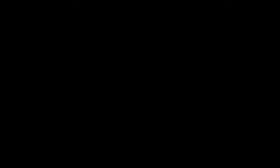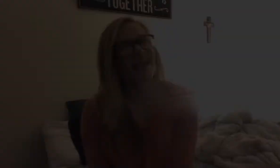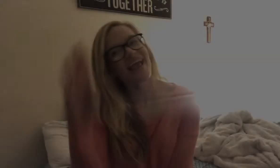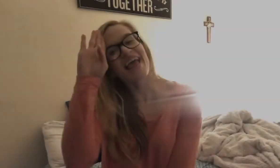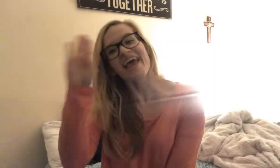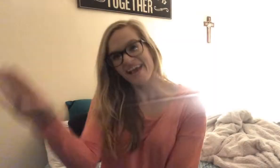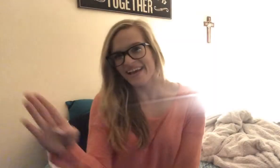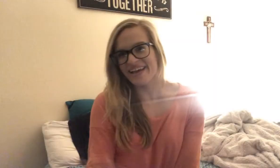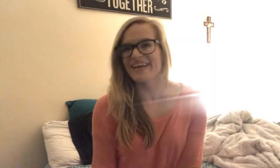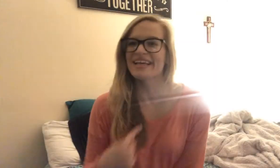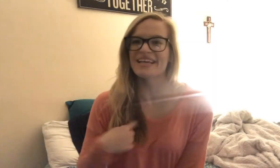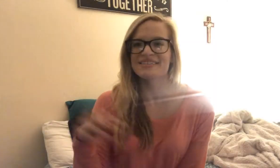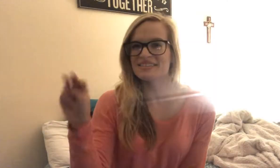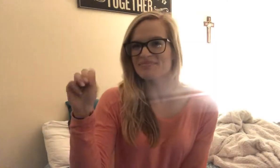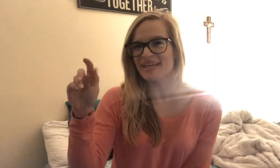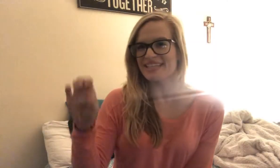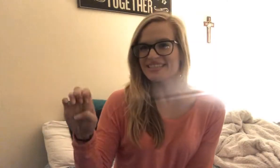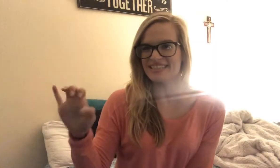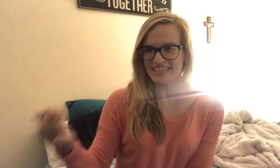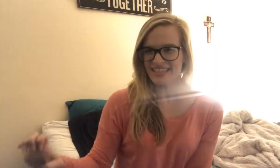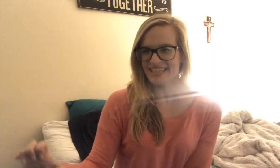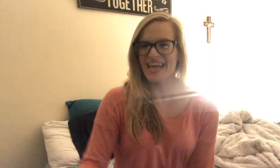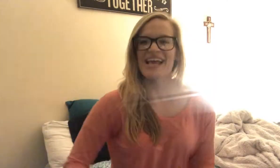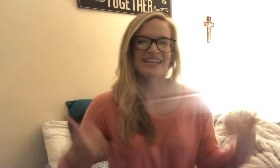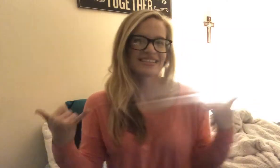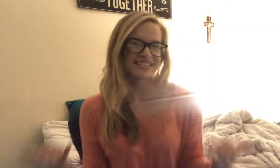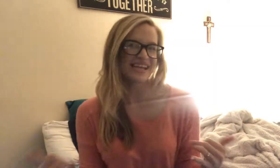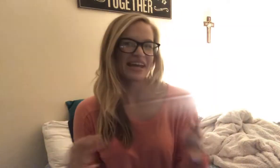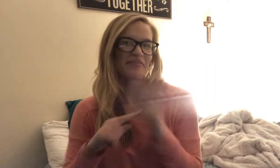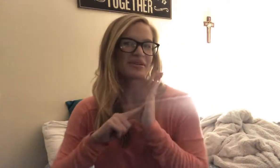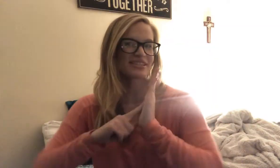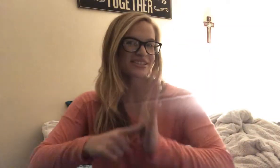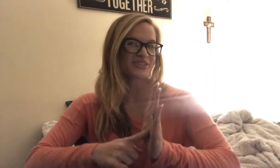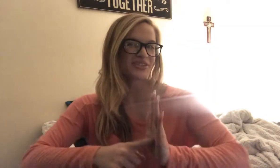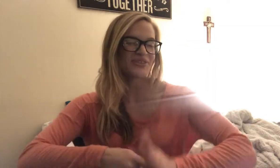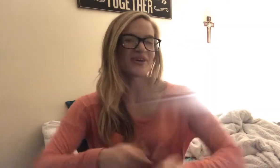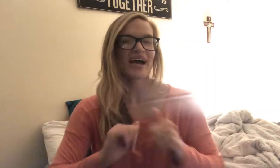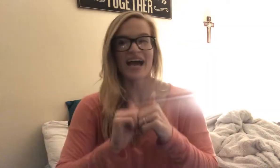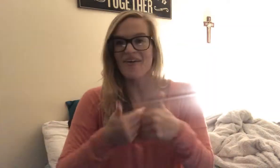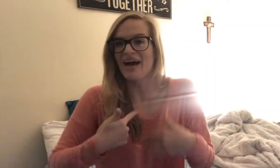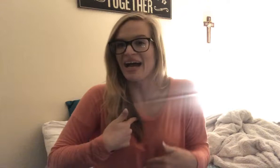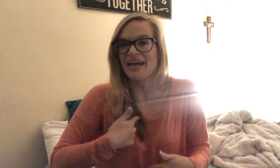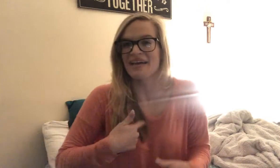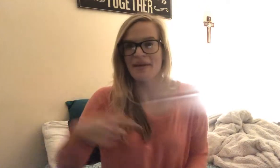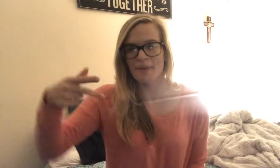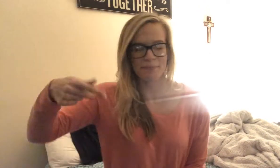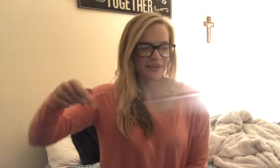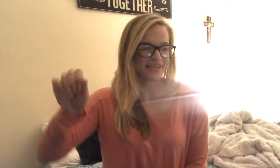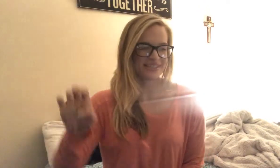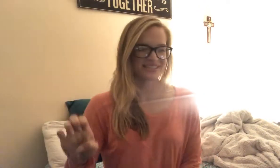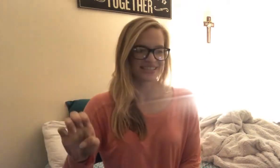Hey, it's Macy. Today I'm going to show you how I, PSE,